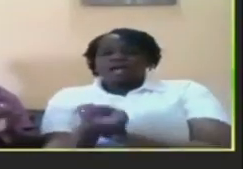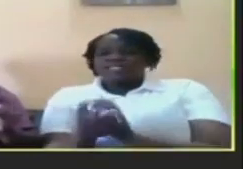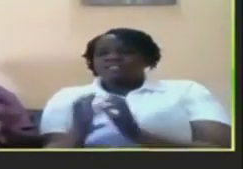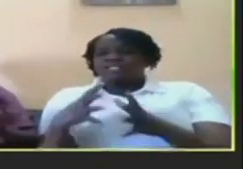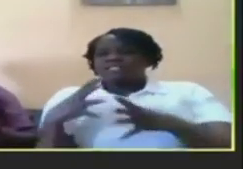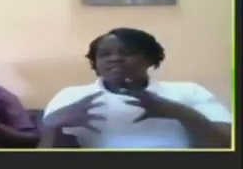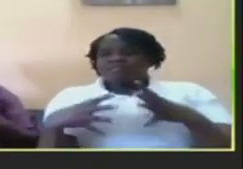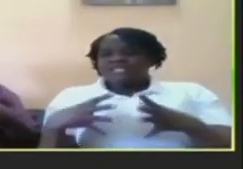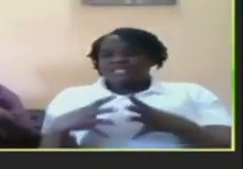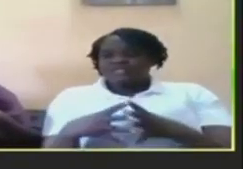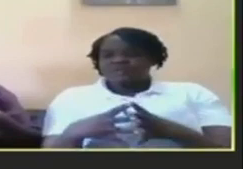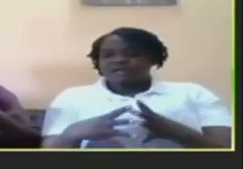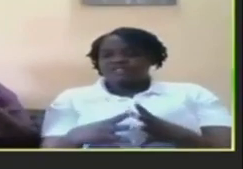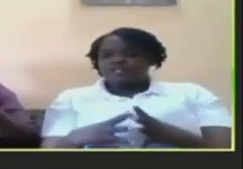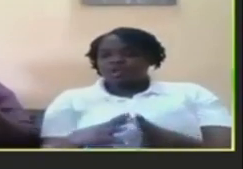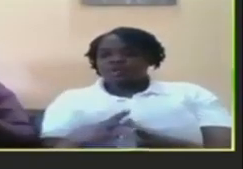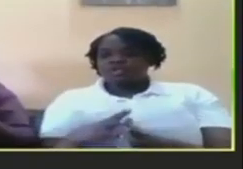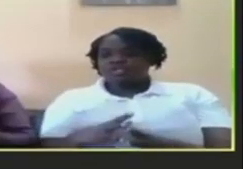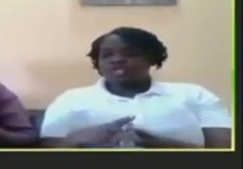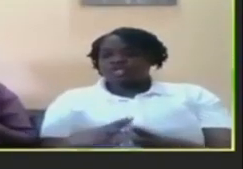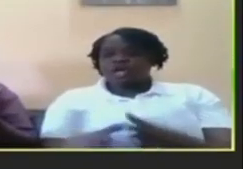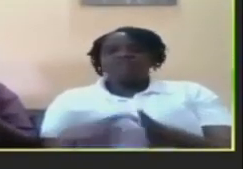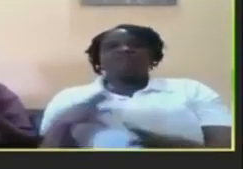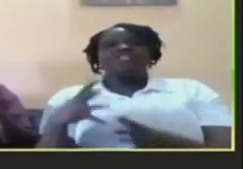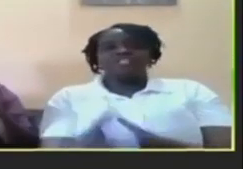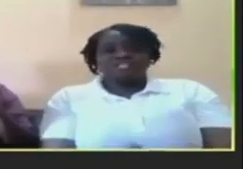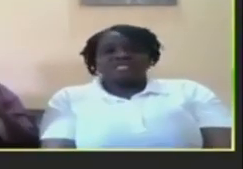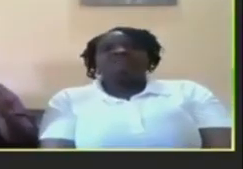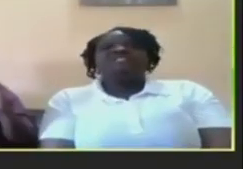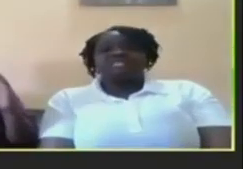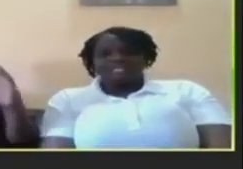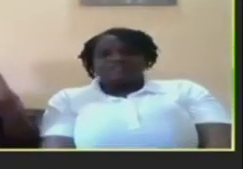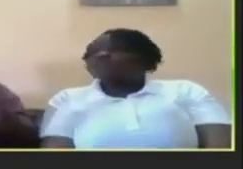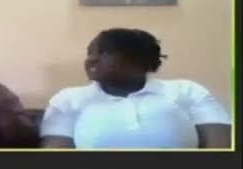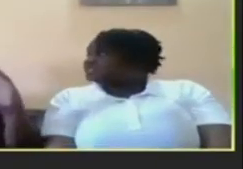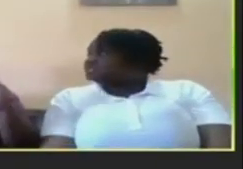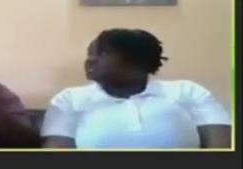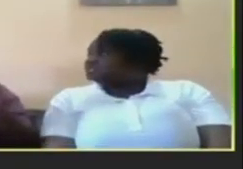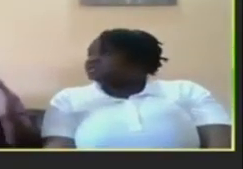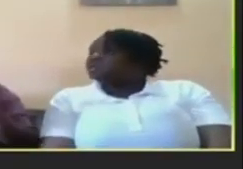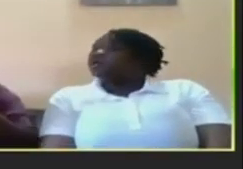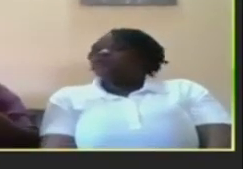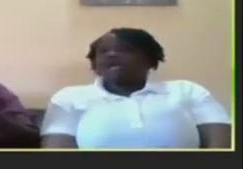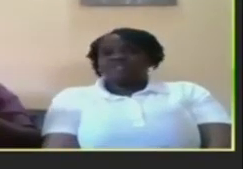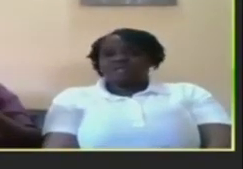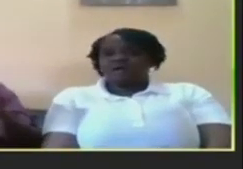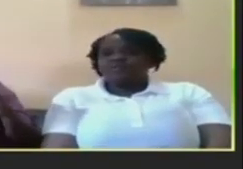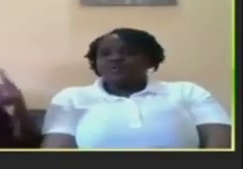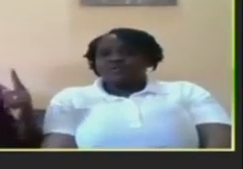doesn't mean that you have to know convert yourself into that person you have to communicate